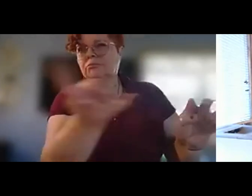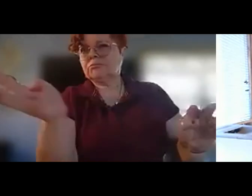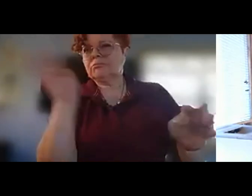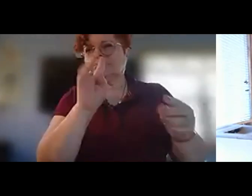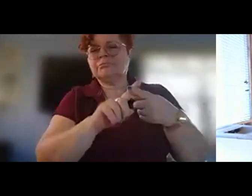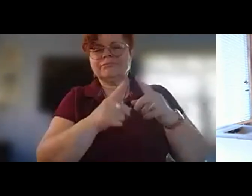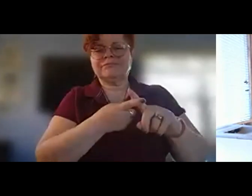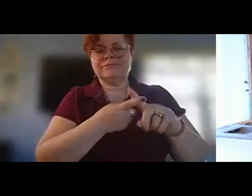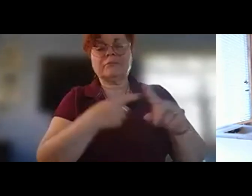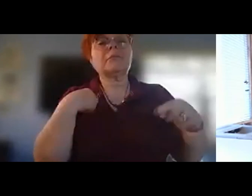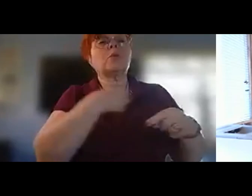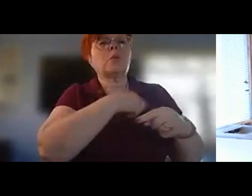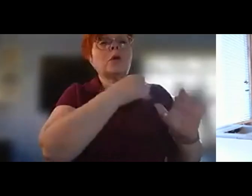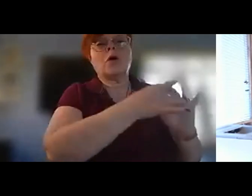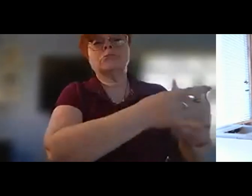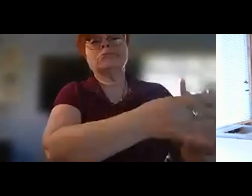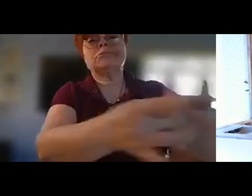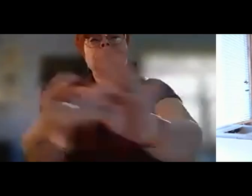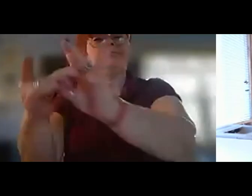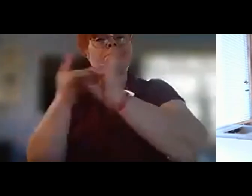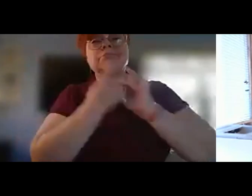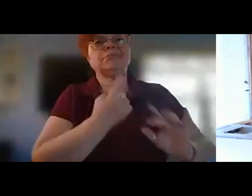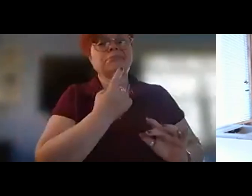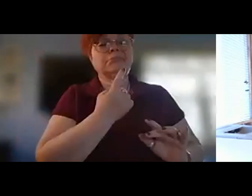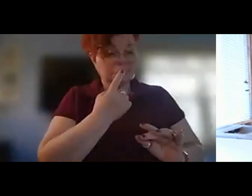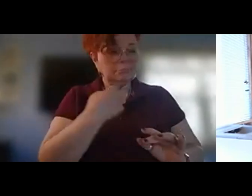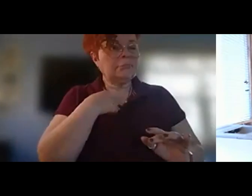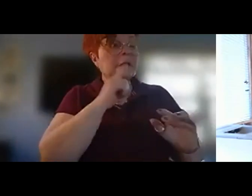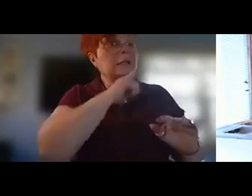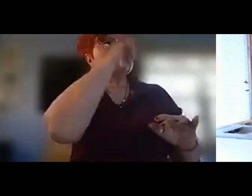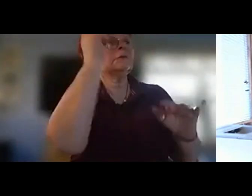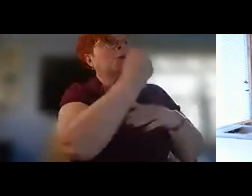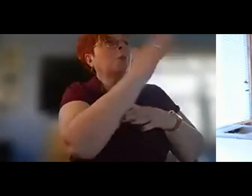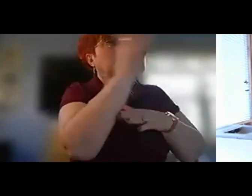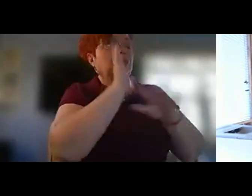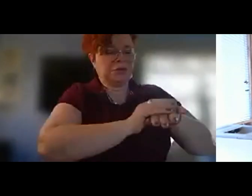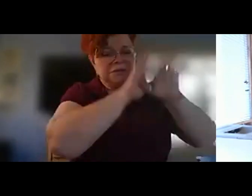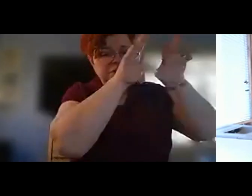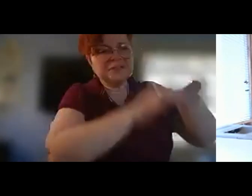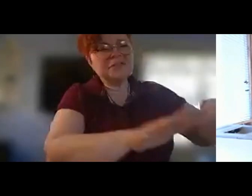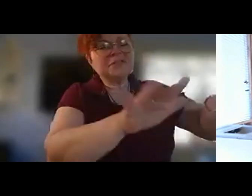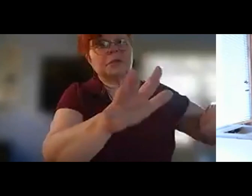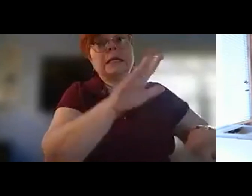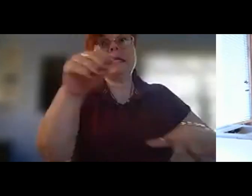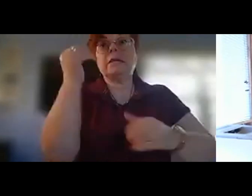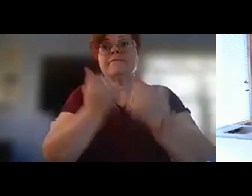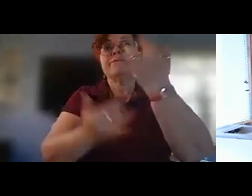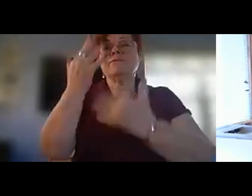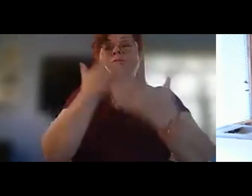we are one in summer woods overflowing with wings in the fires kindled by orange lily